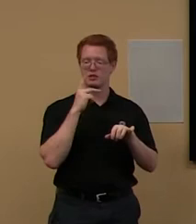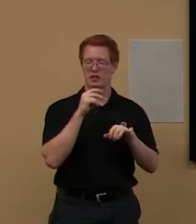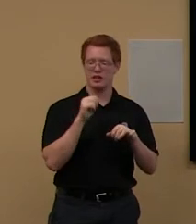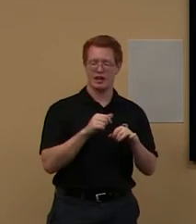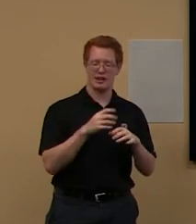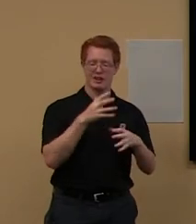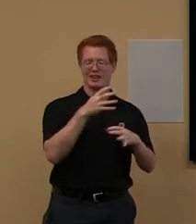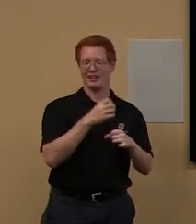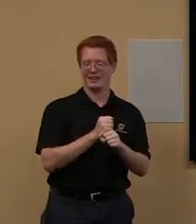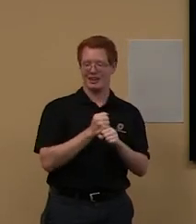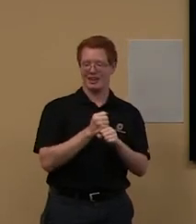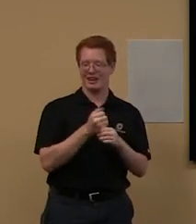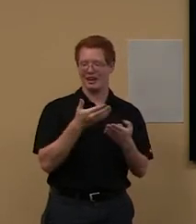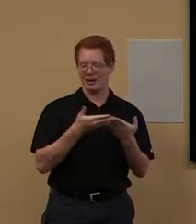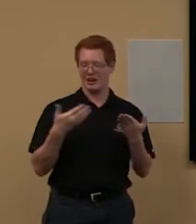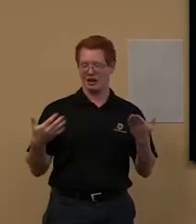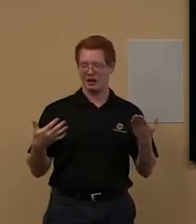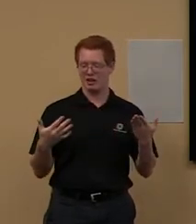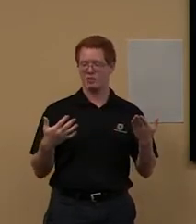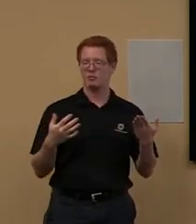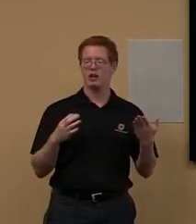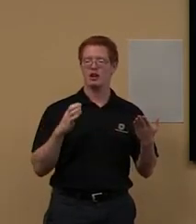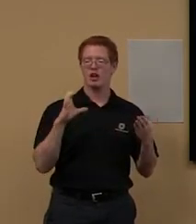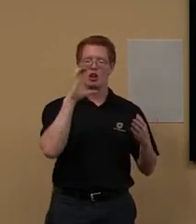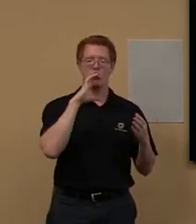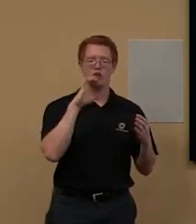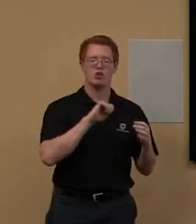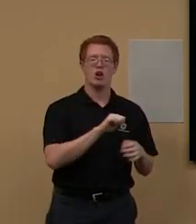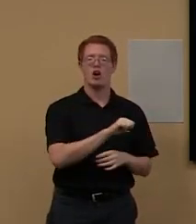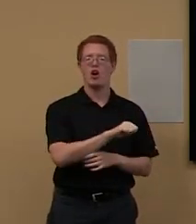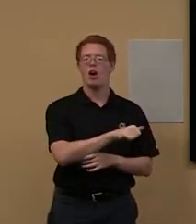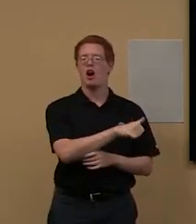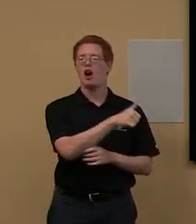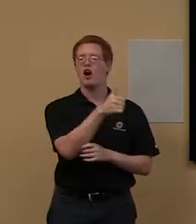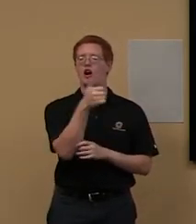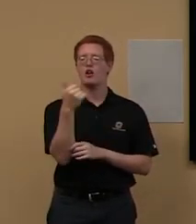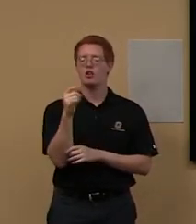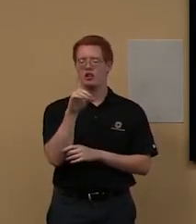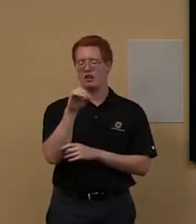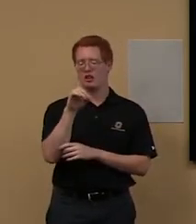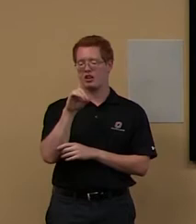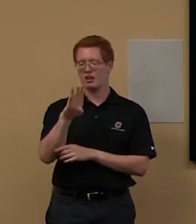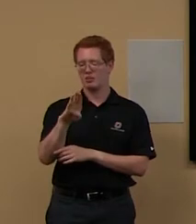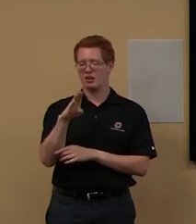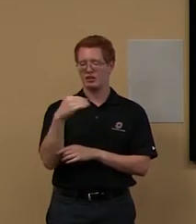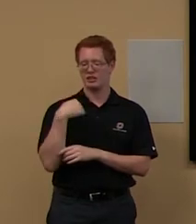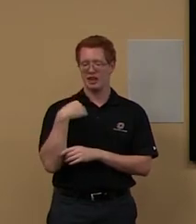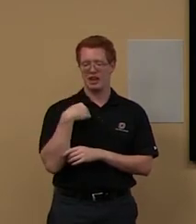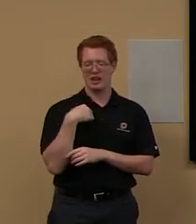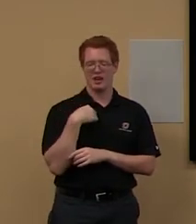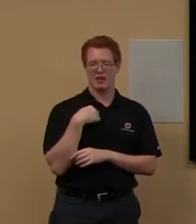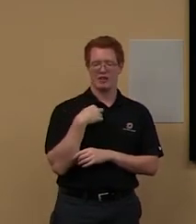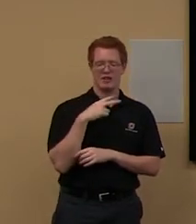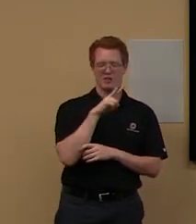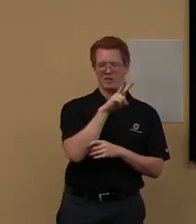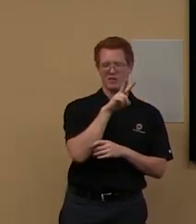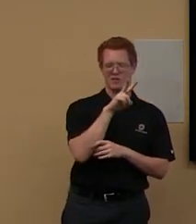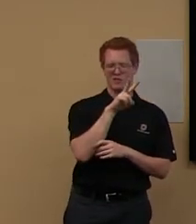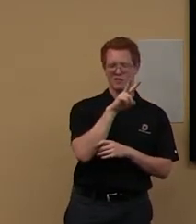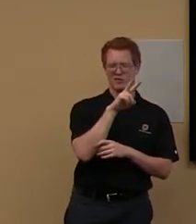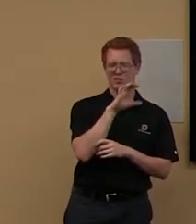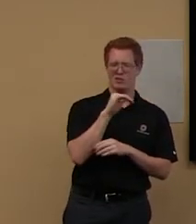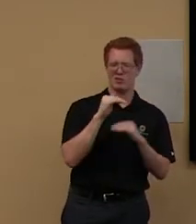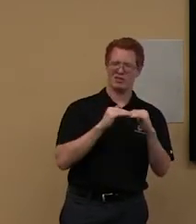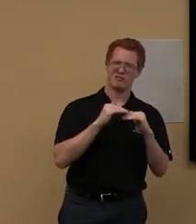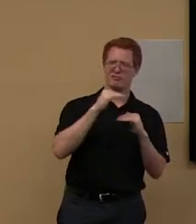you click on that. It looks in all the other databases that we own. All other 224 of them to figure out if we've got